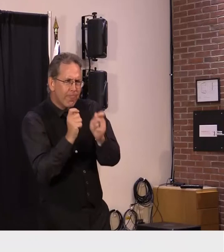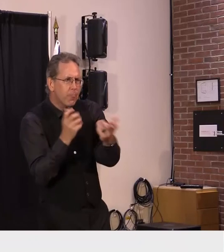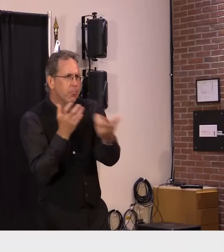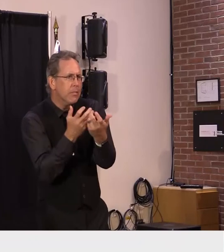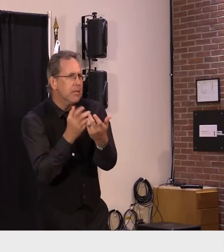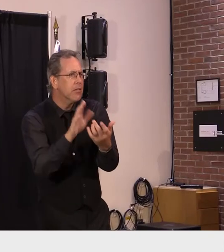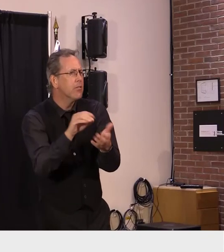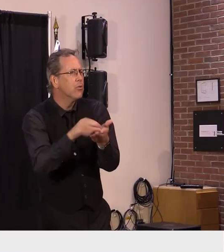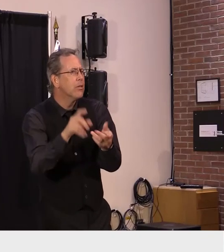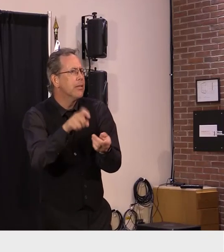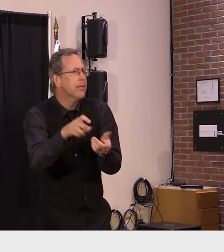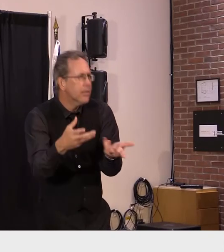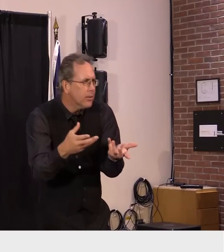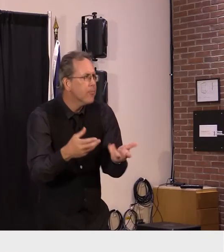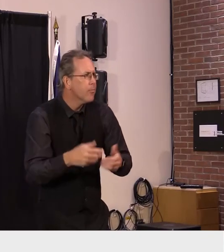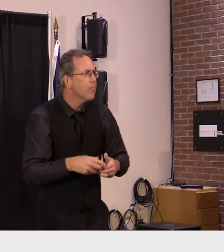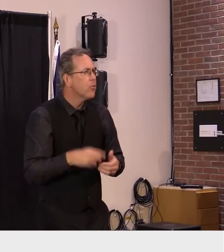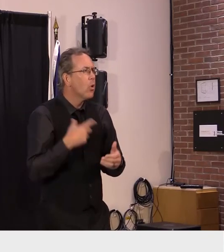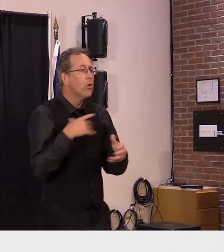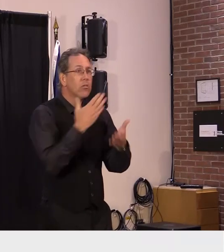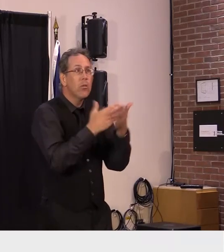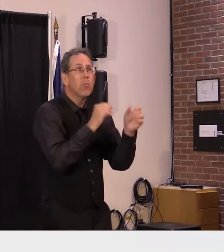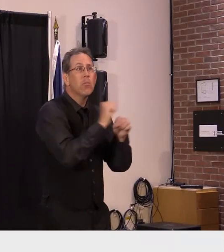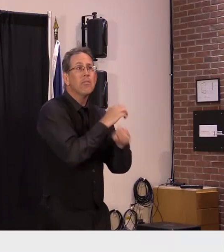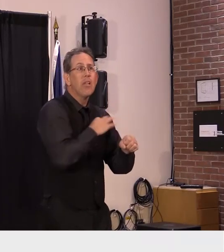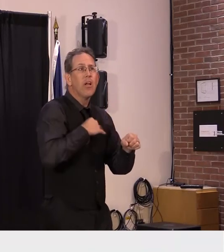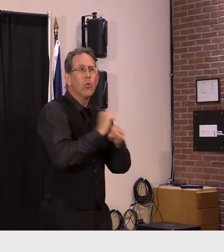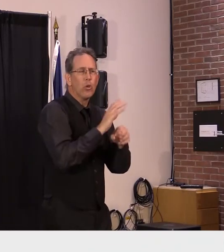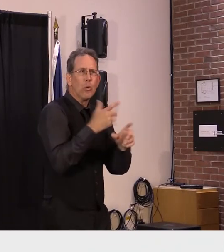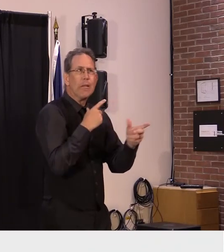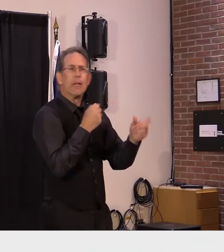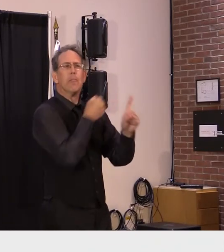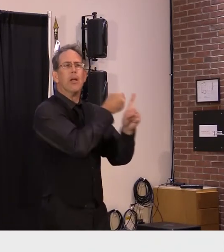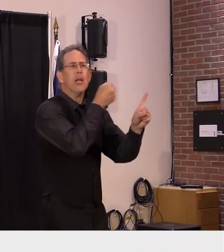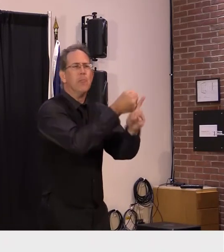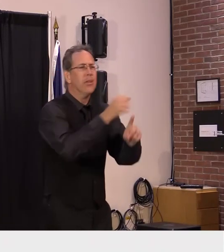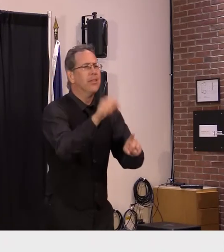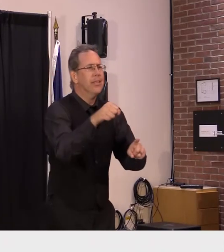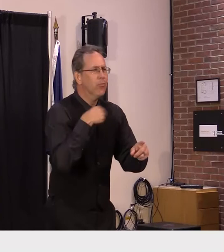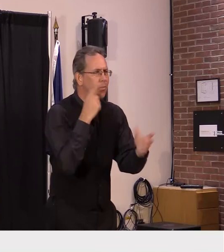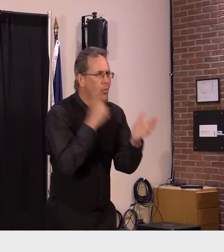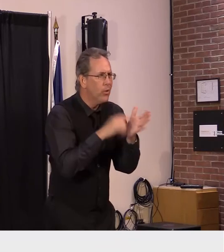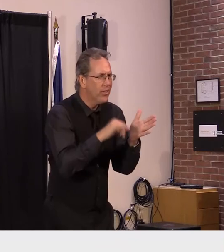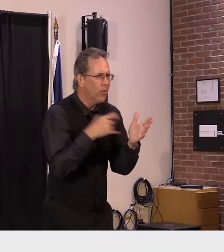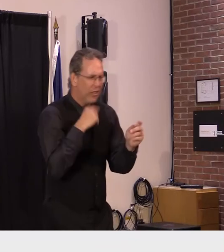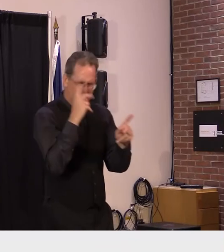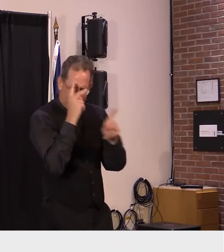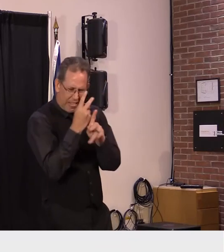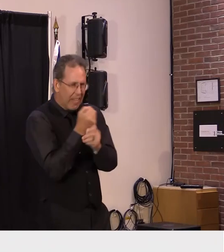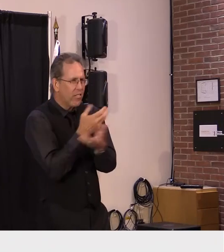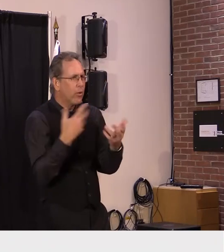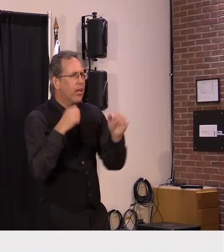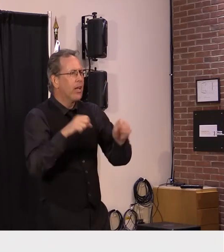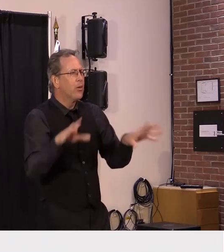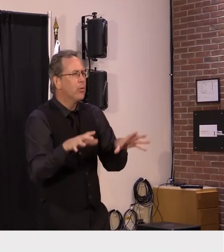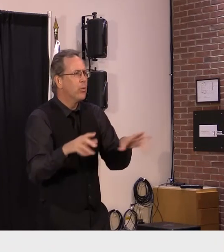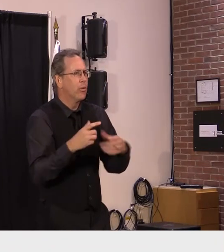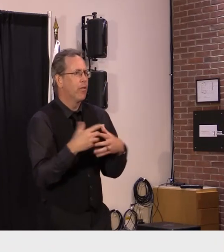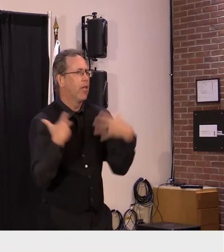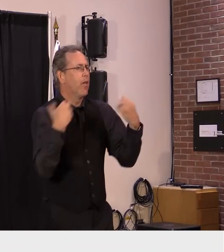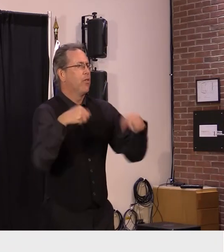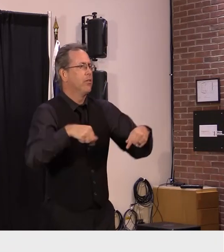so we're going to have to look at all these different aspects as we design uh you know our recovery uh